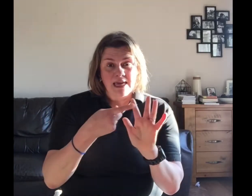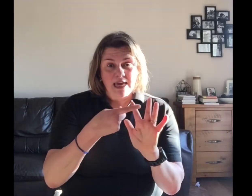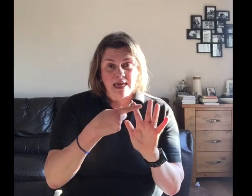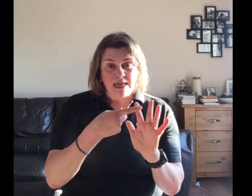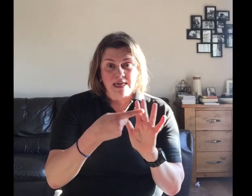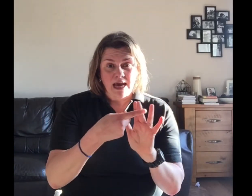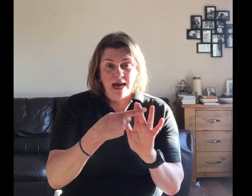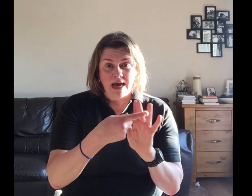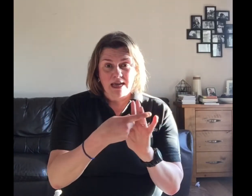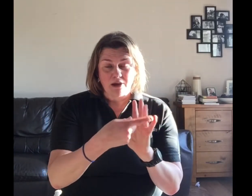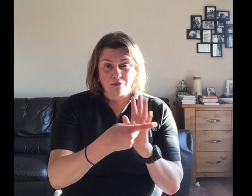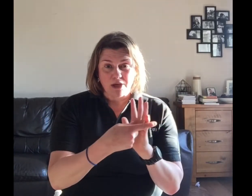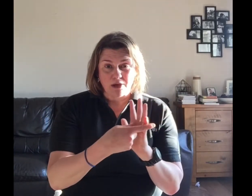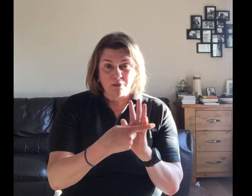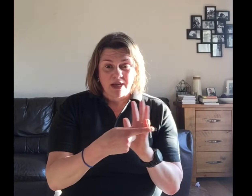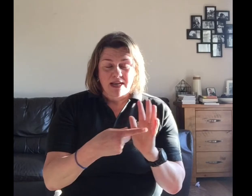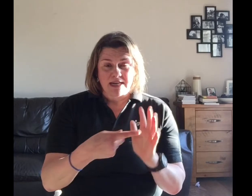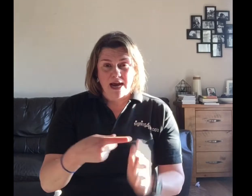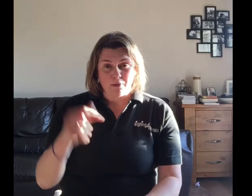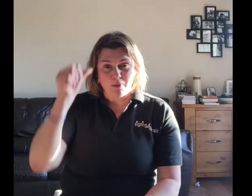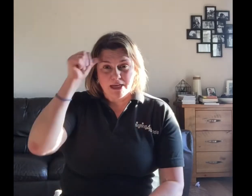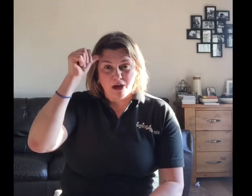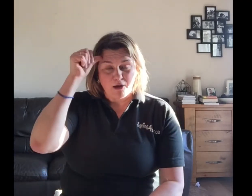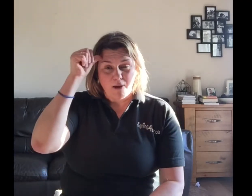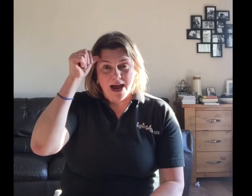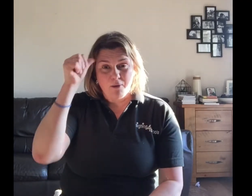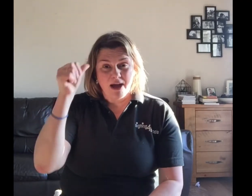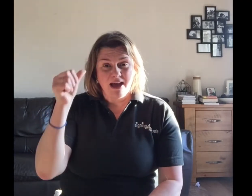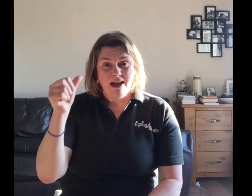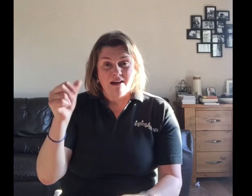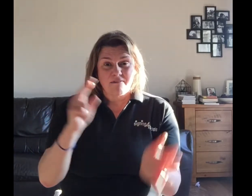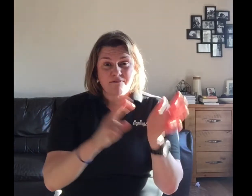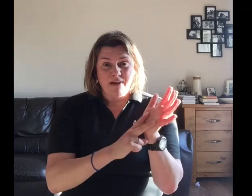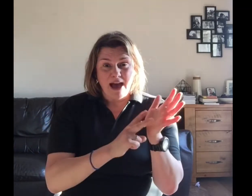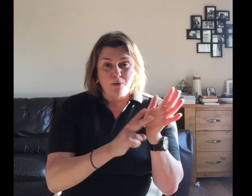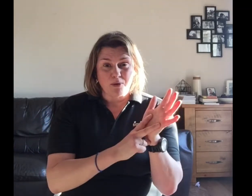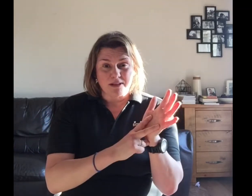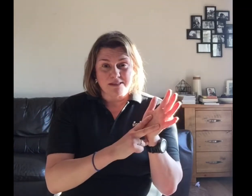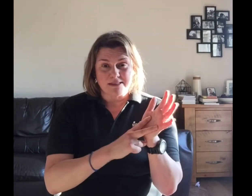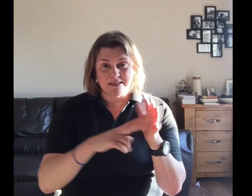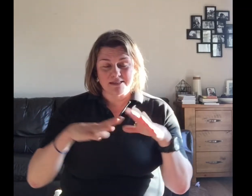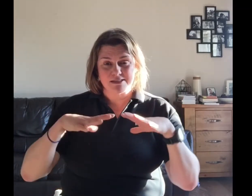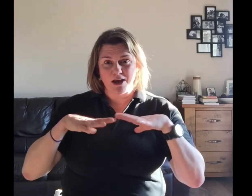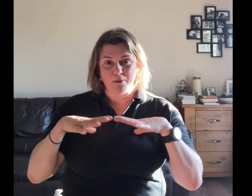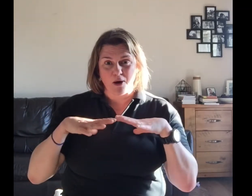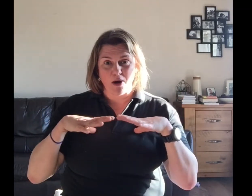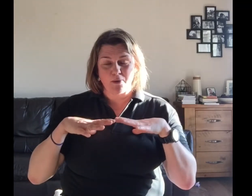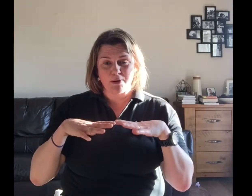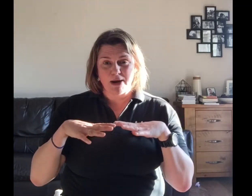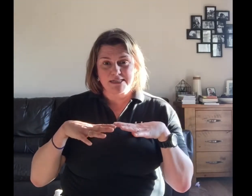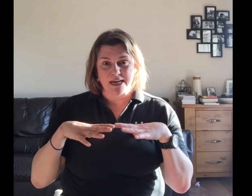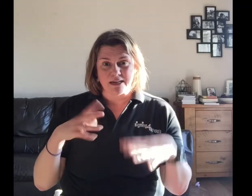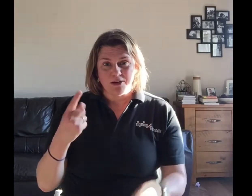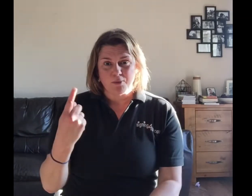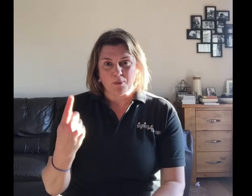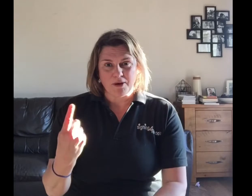E, I, O, U. Now we know our vowels. So are we ready? One,